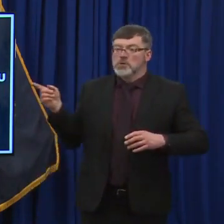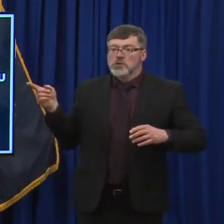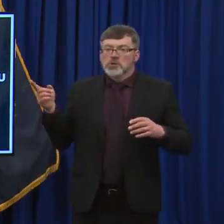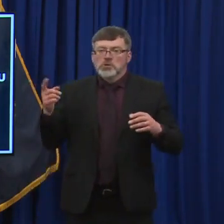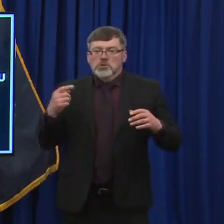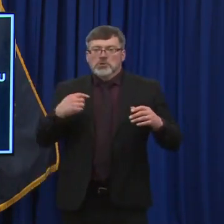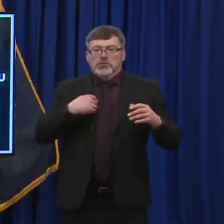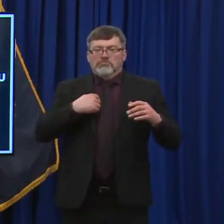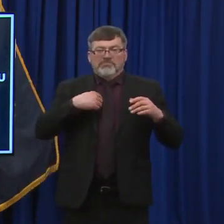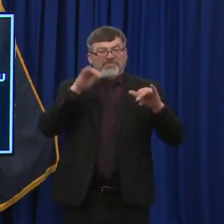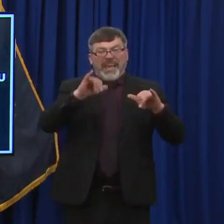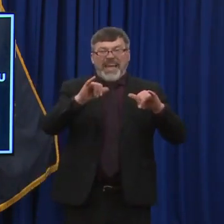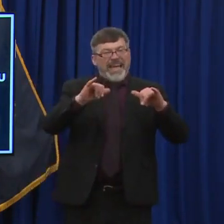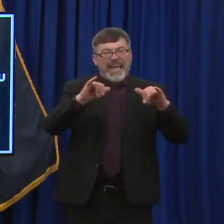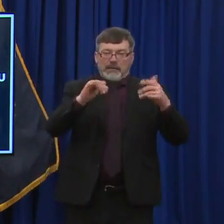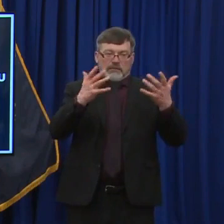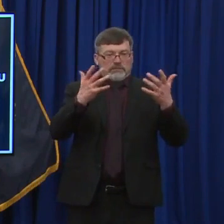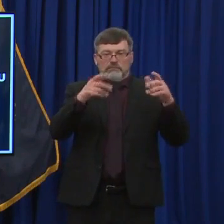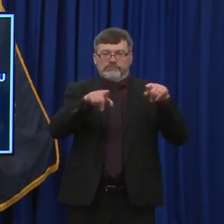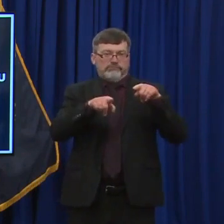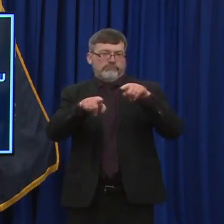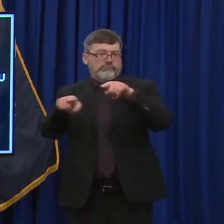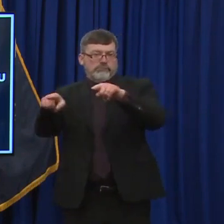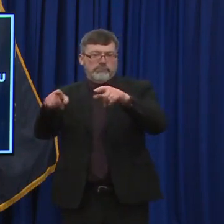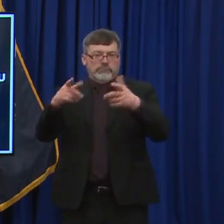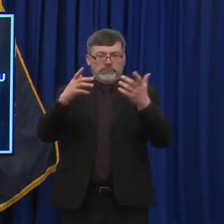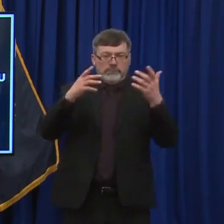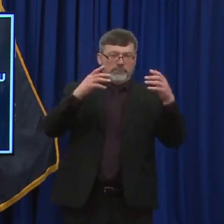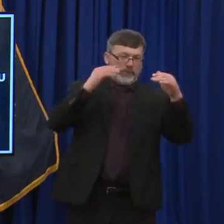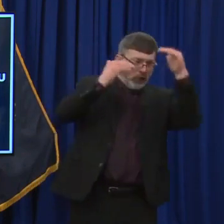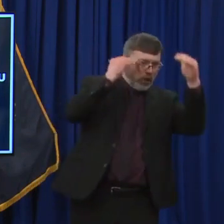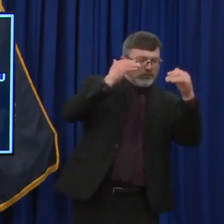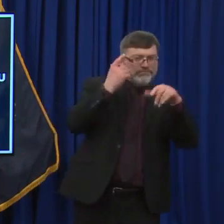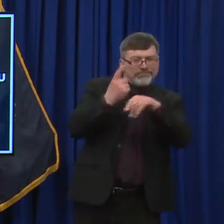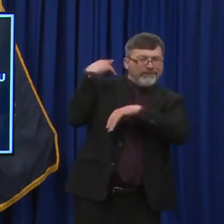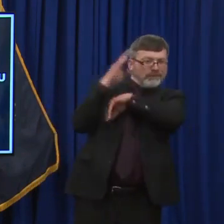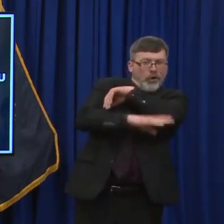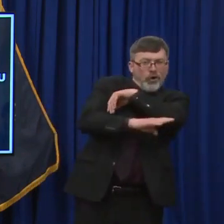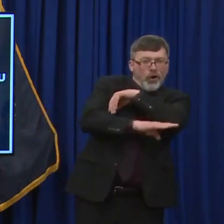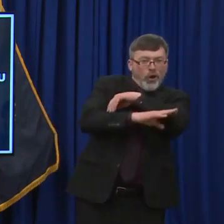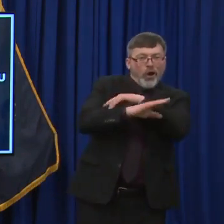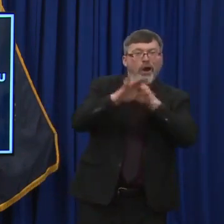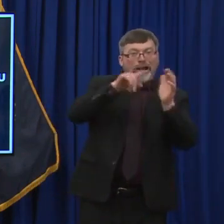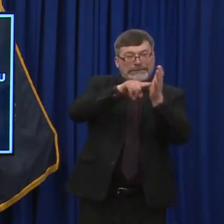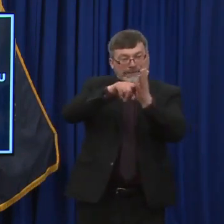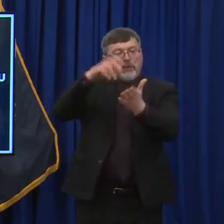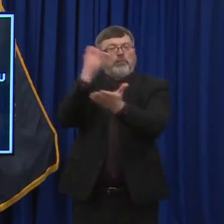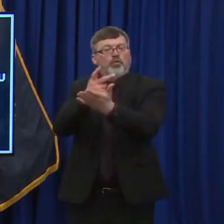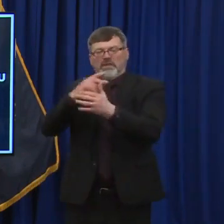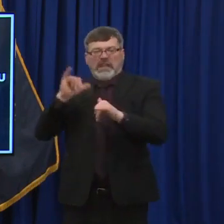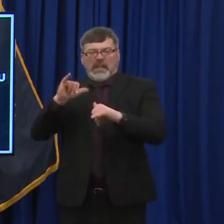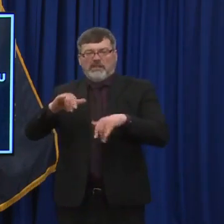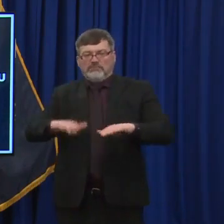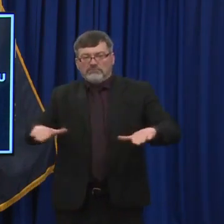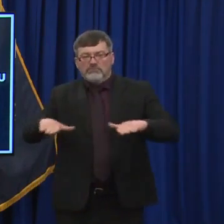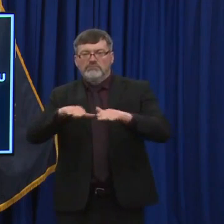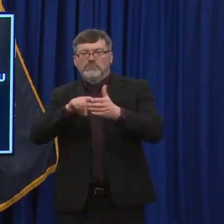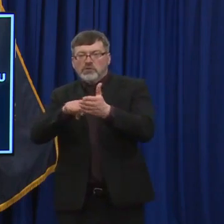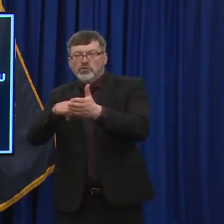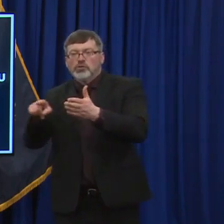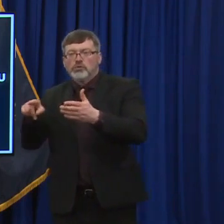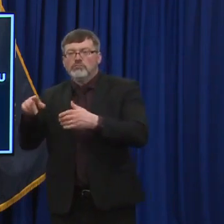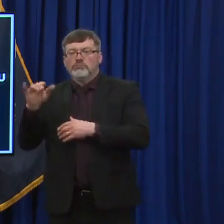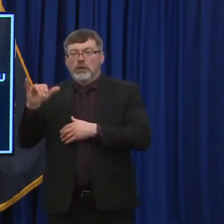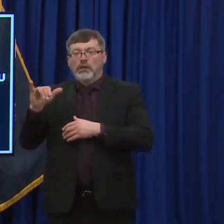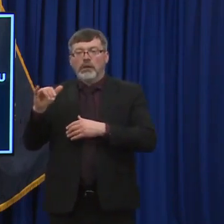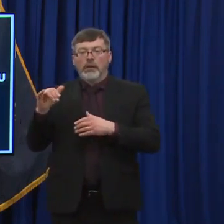that have been conducted in adults likely are not going to be conducted also in children. They're going to use the data we already have and the data from some of these other